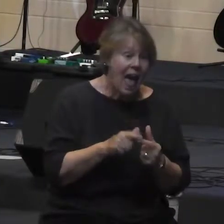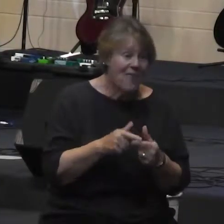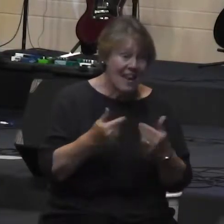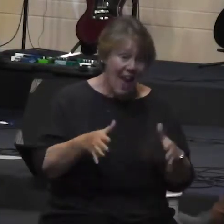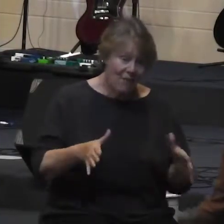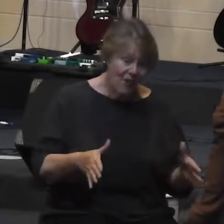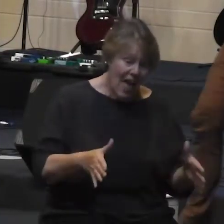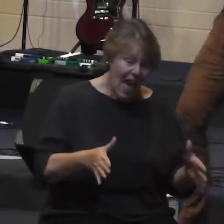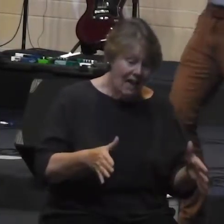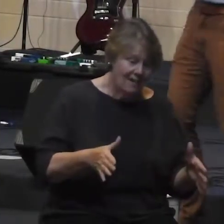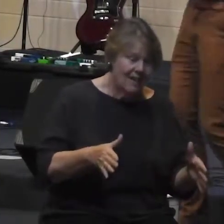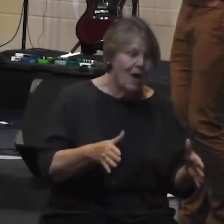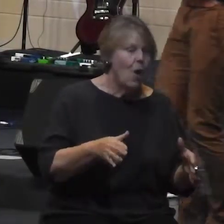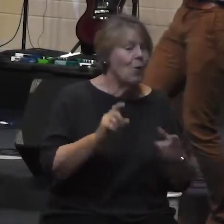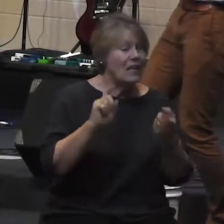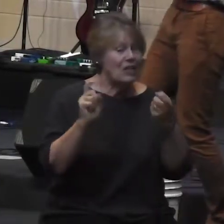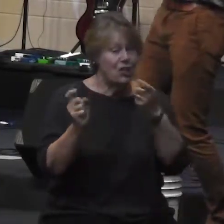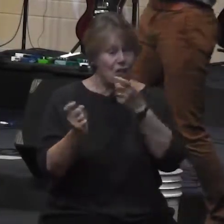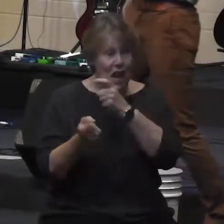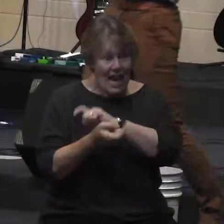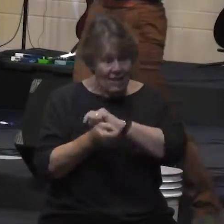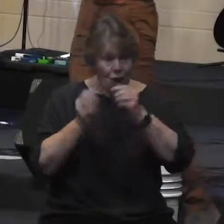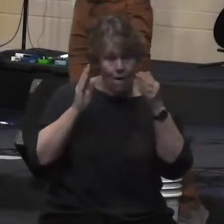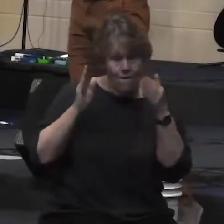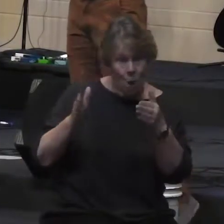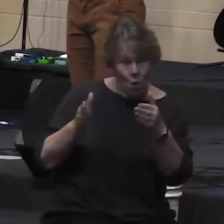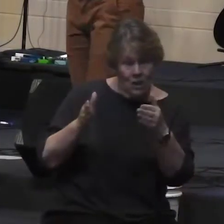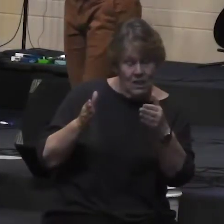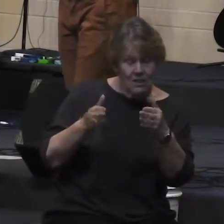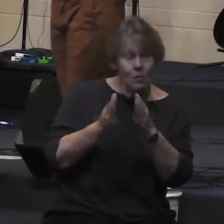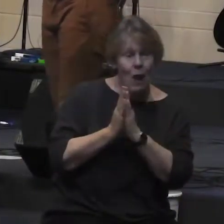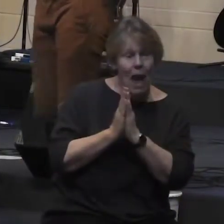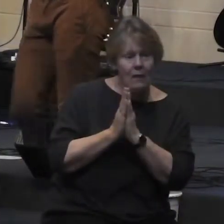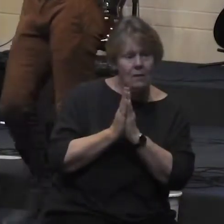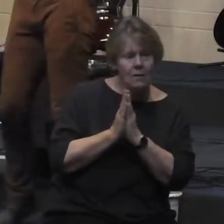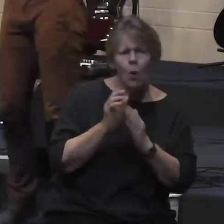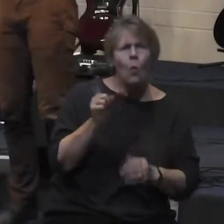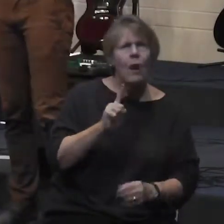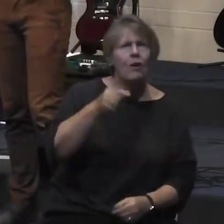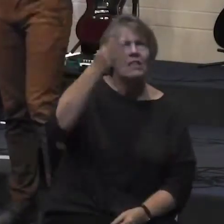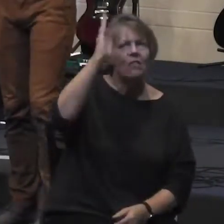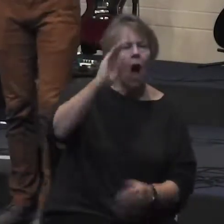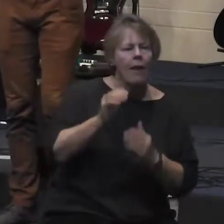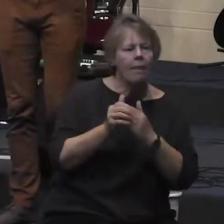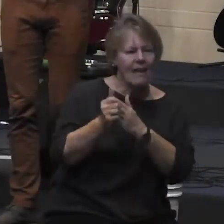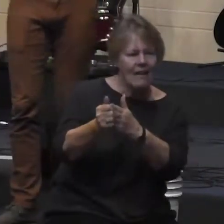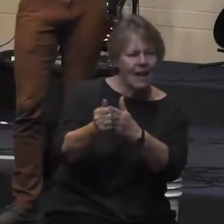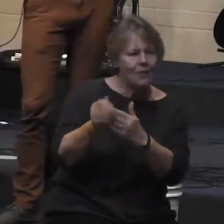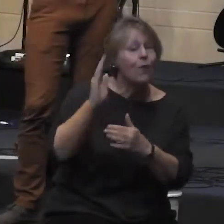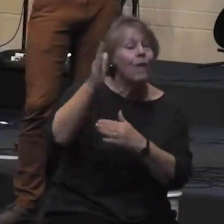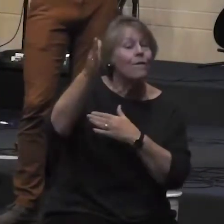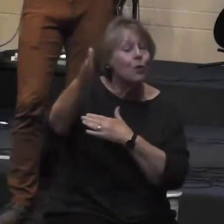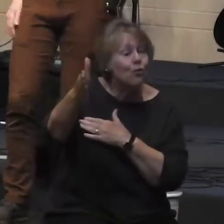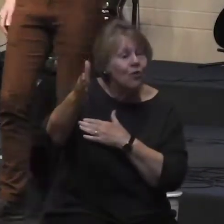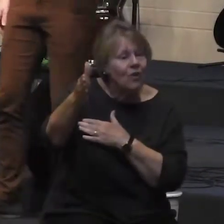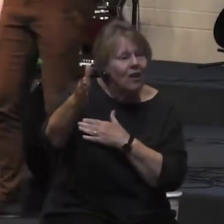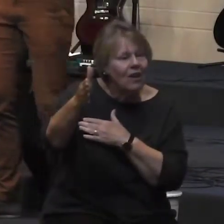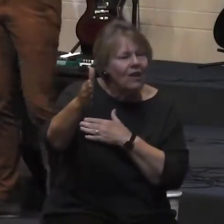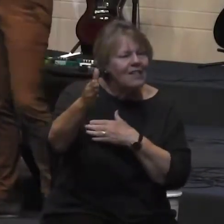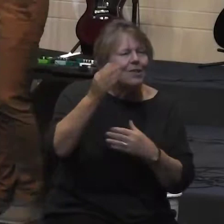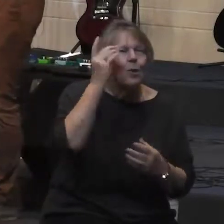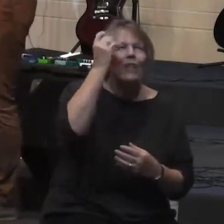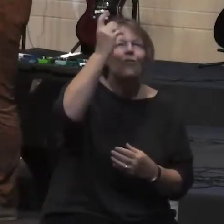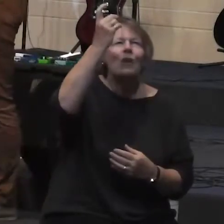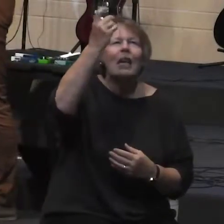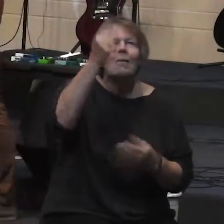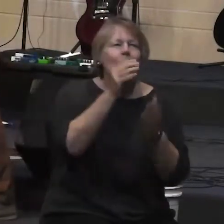and say okay based on that where do we think God is leading us in the future and we dream and we pray and we talk and we get excited